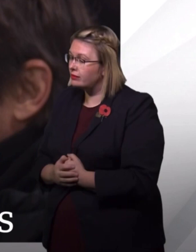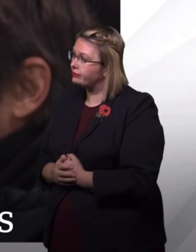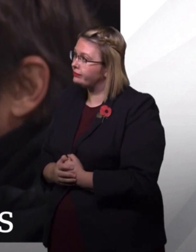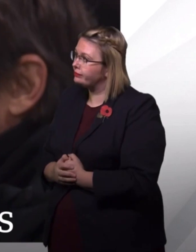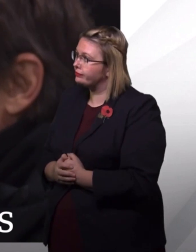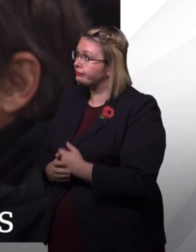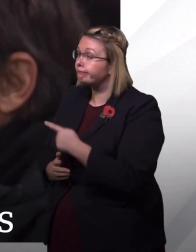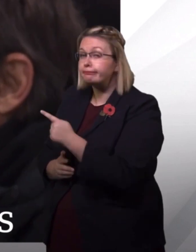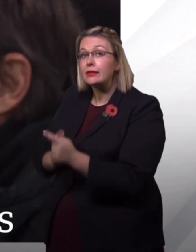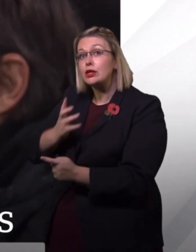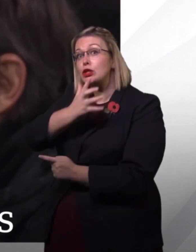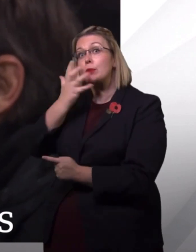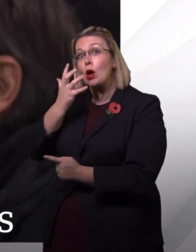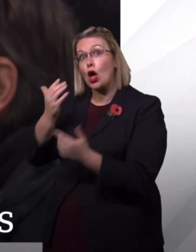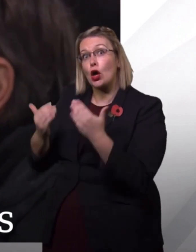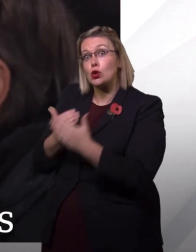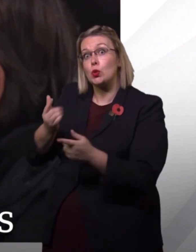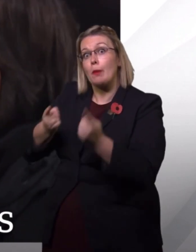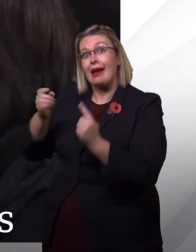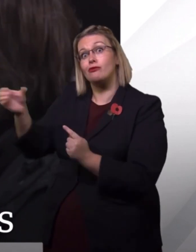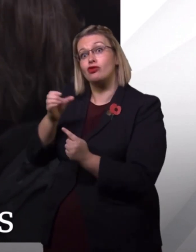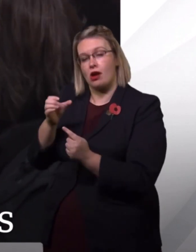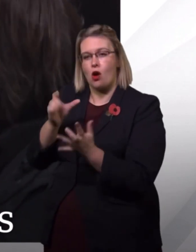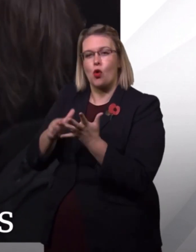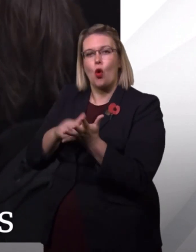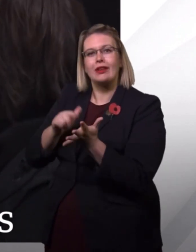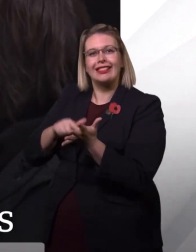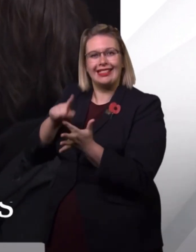is appointed the new manager at Tottenham.